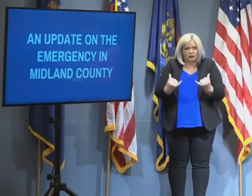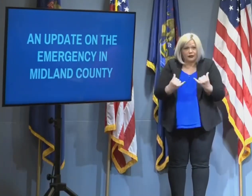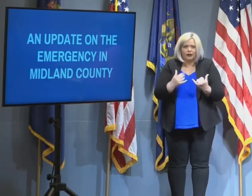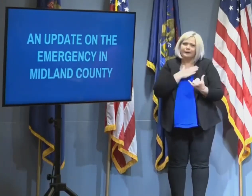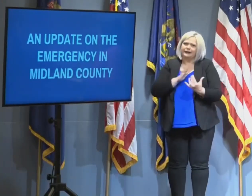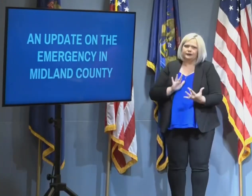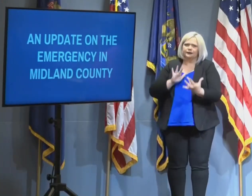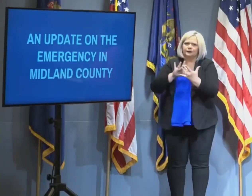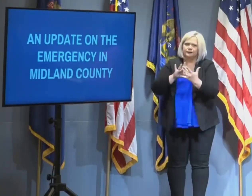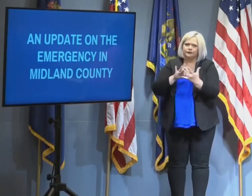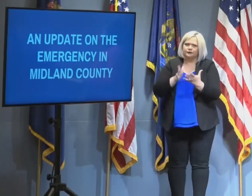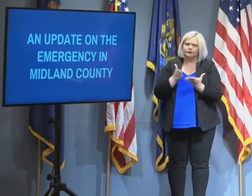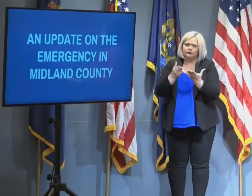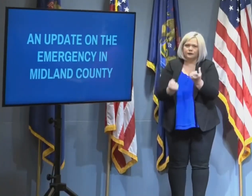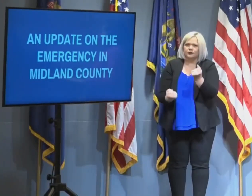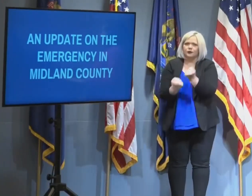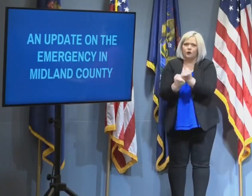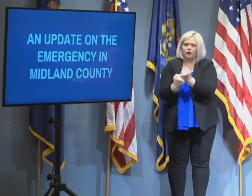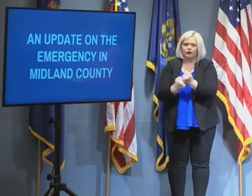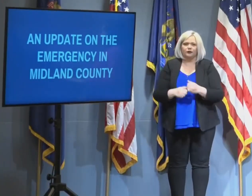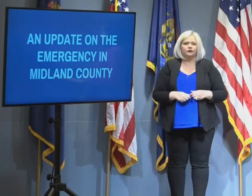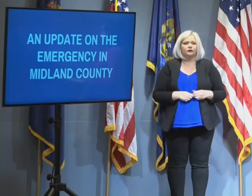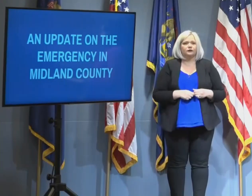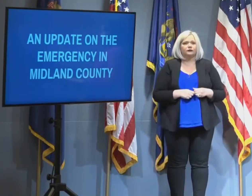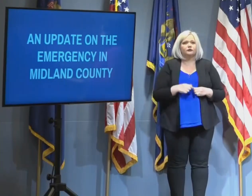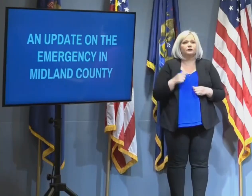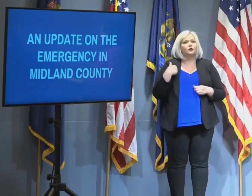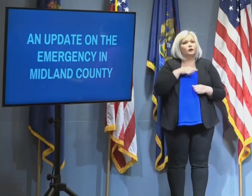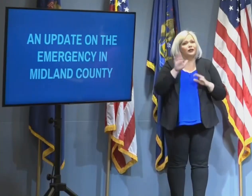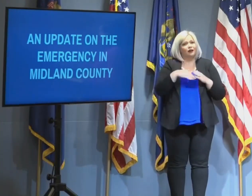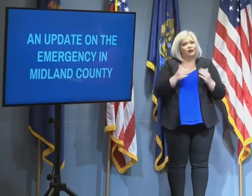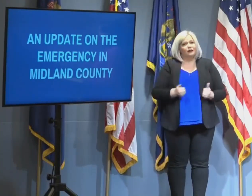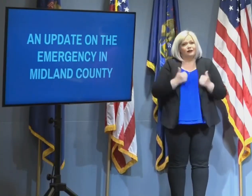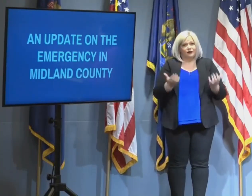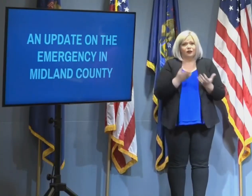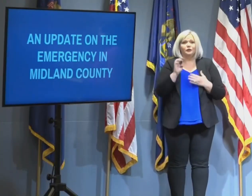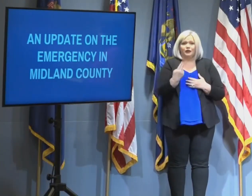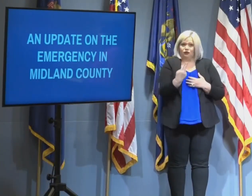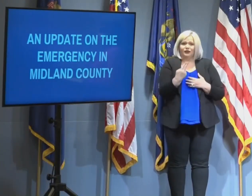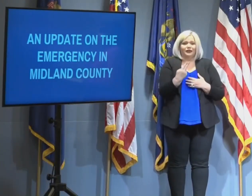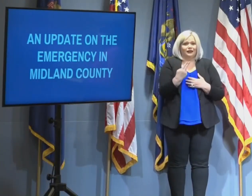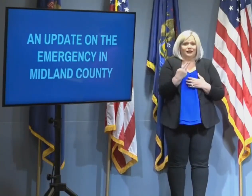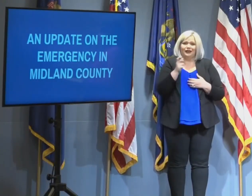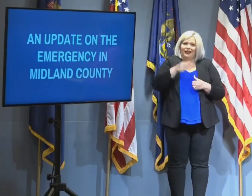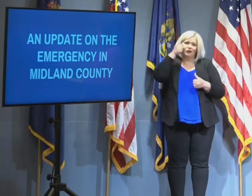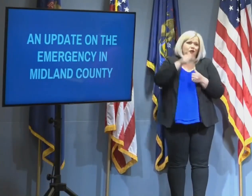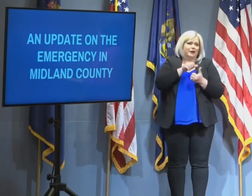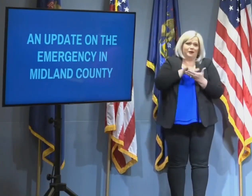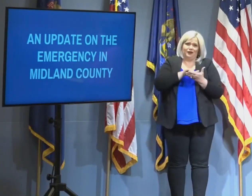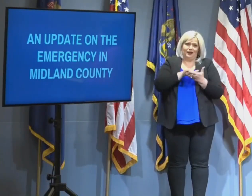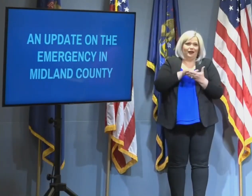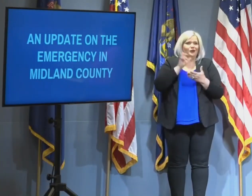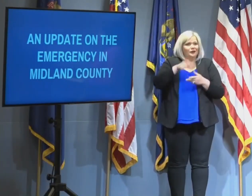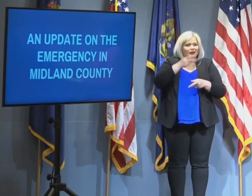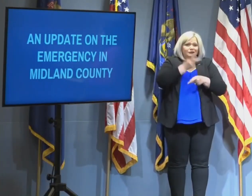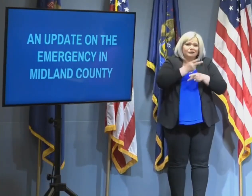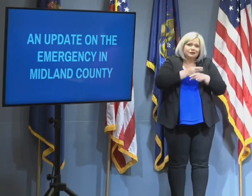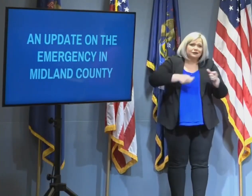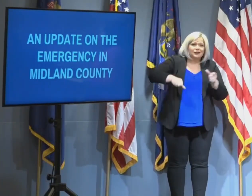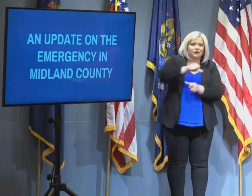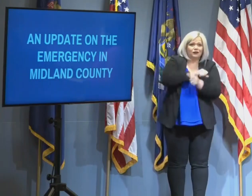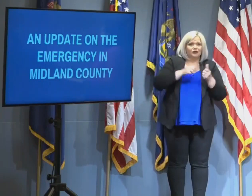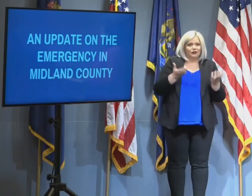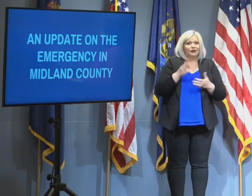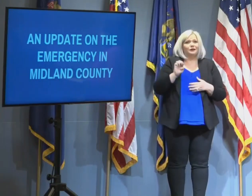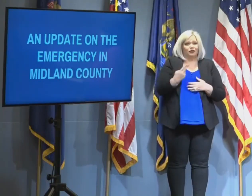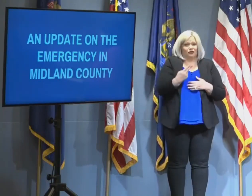We're all Michiganders, and it's more important than ever that we remember that first and foremost, and that we take care of one another, because